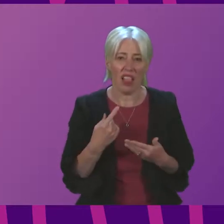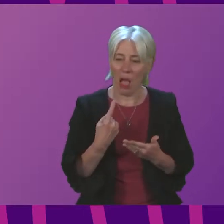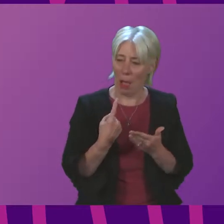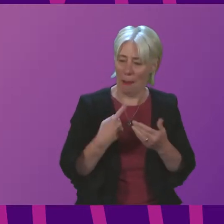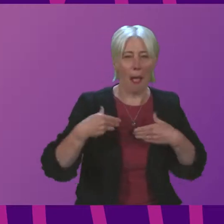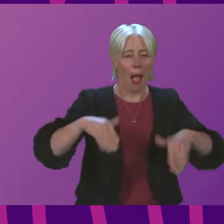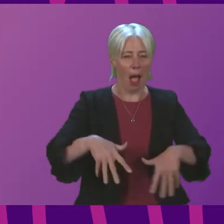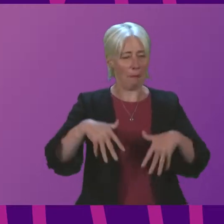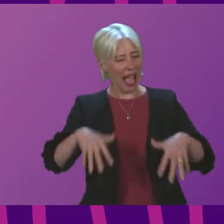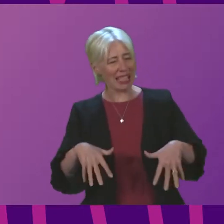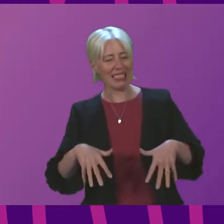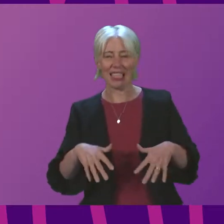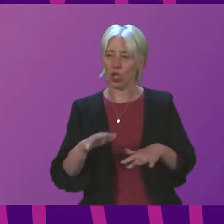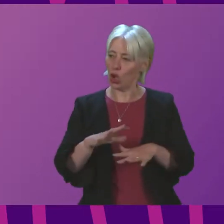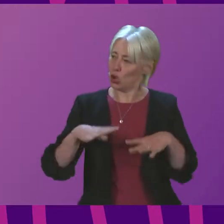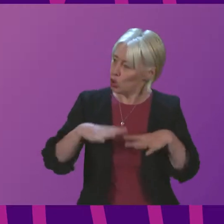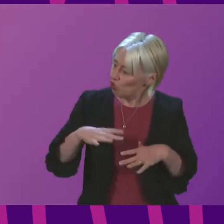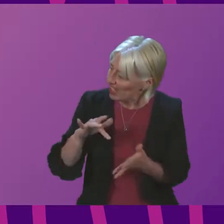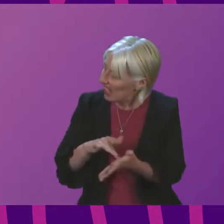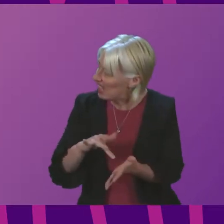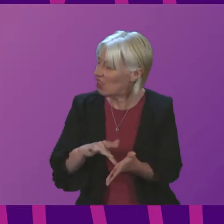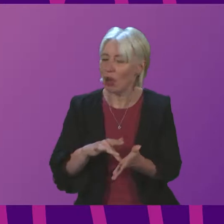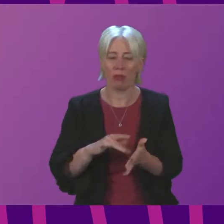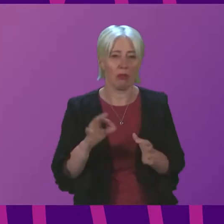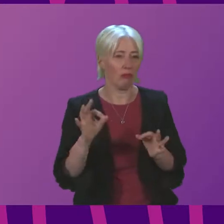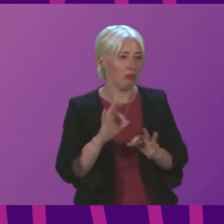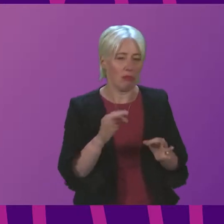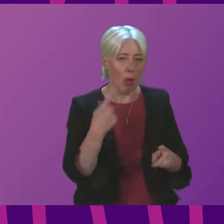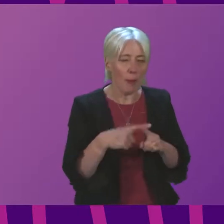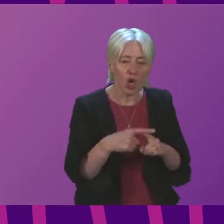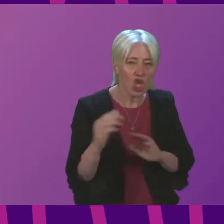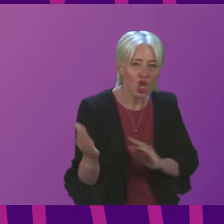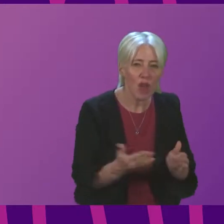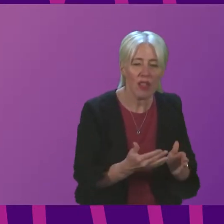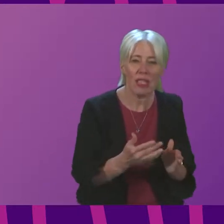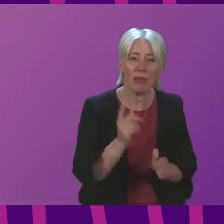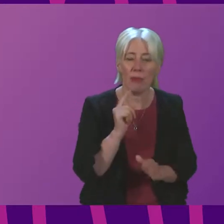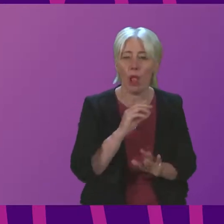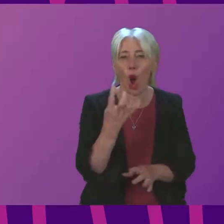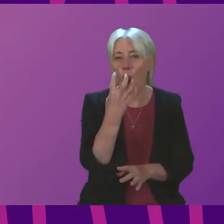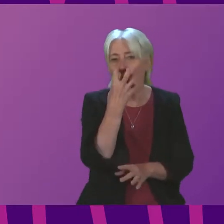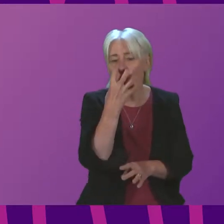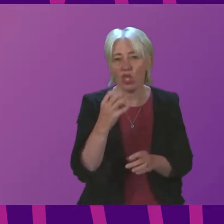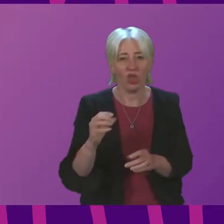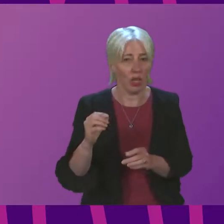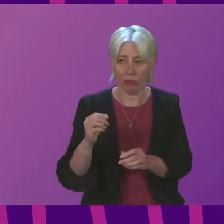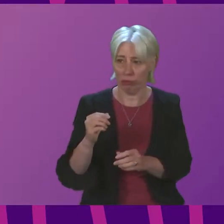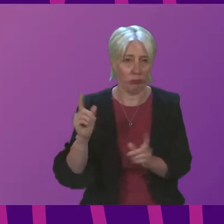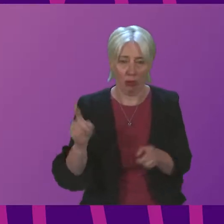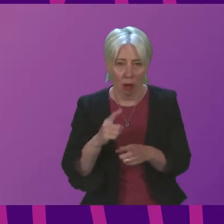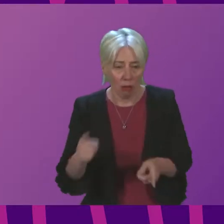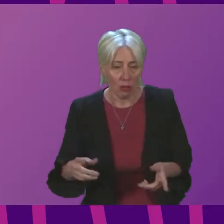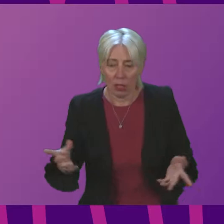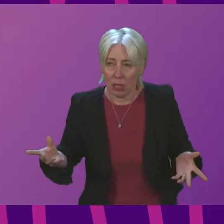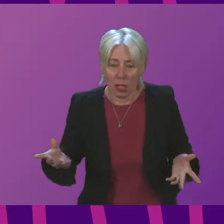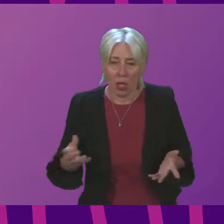temperatures. There was no rest centres there was no access to generators I know that people could not operate oxygen tanks people had an extremely difficult weekend.